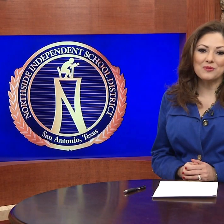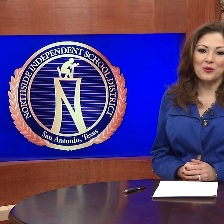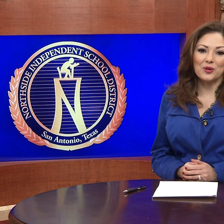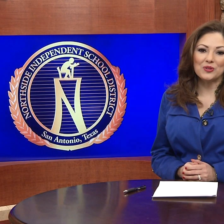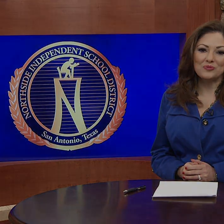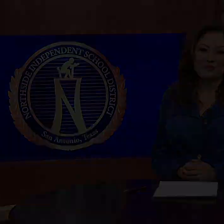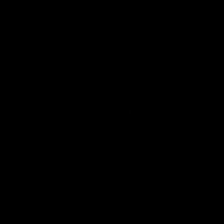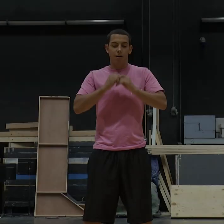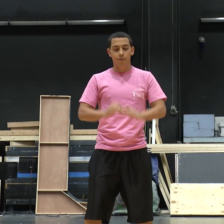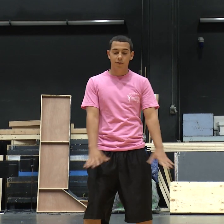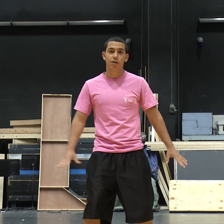more.